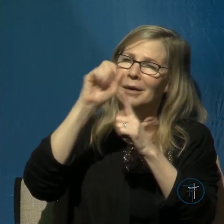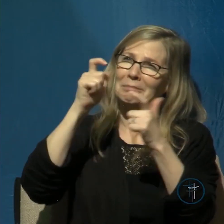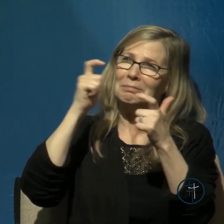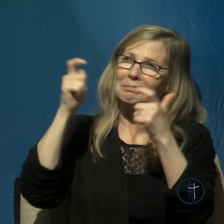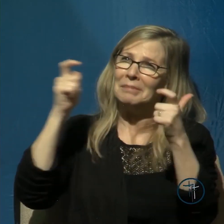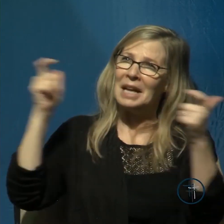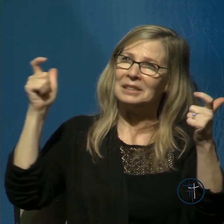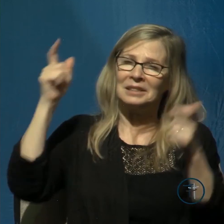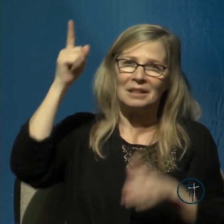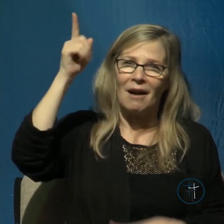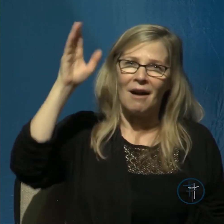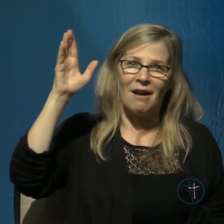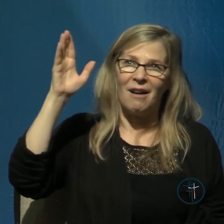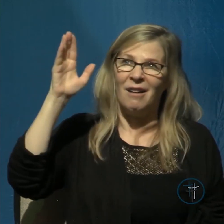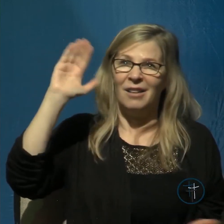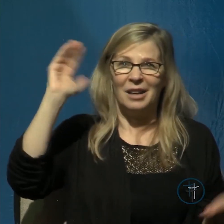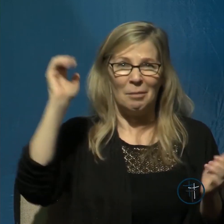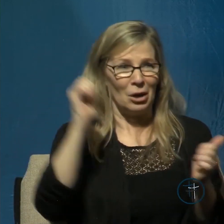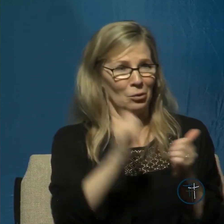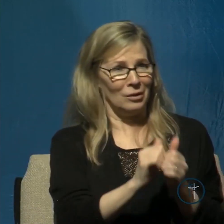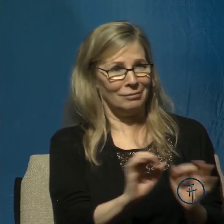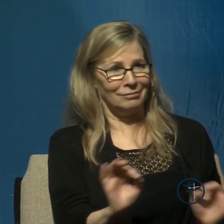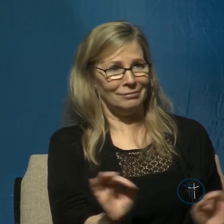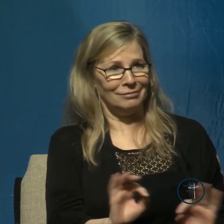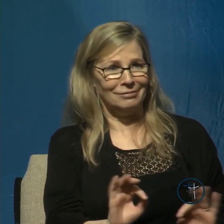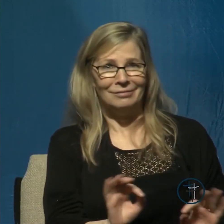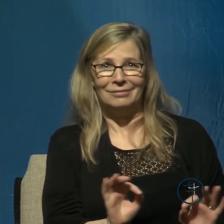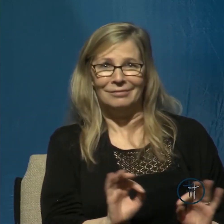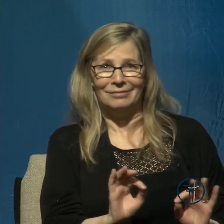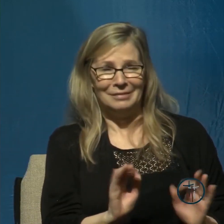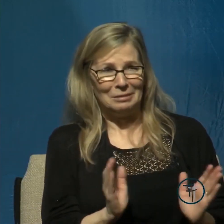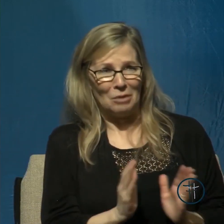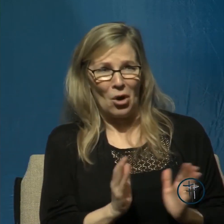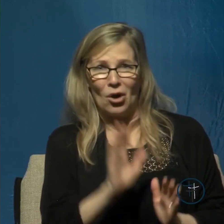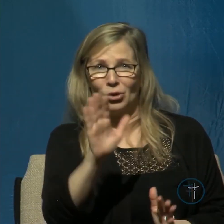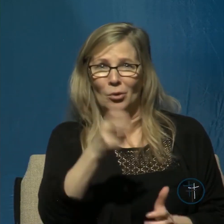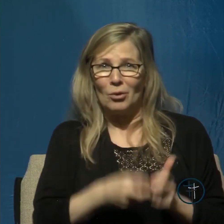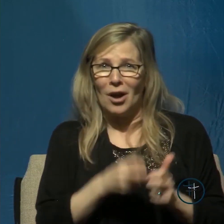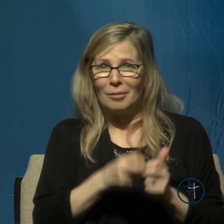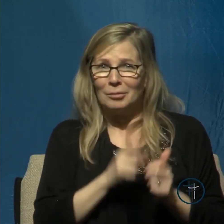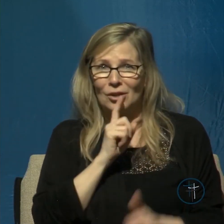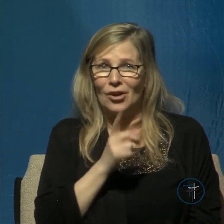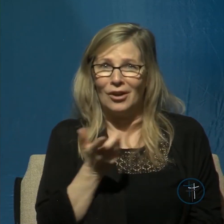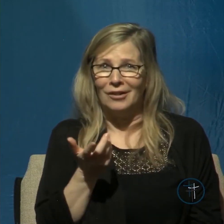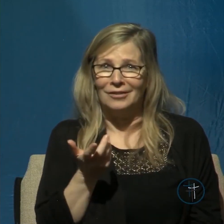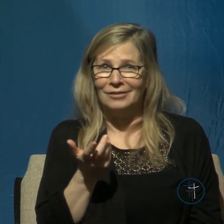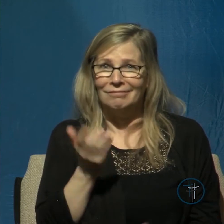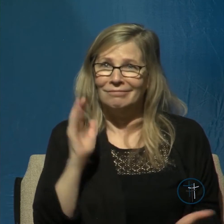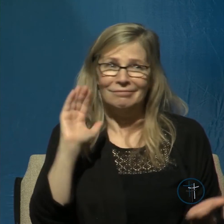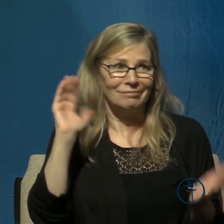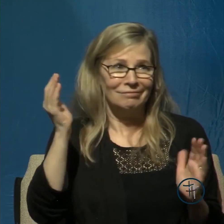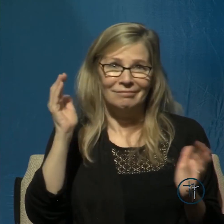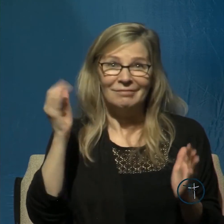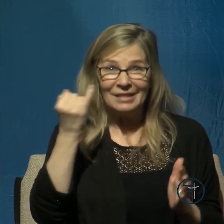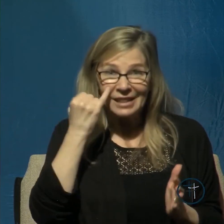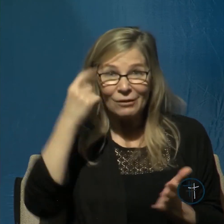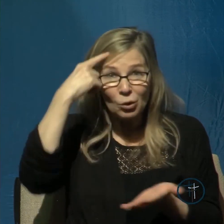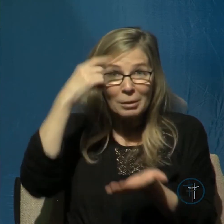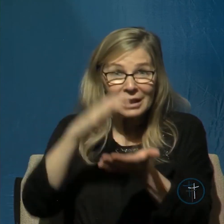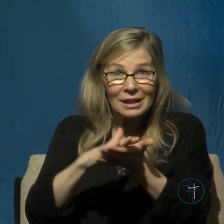how really small your problems are if you're a believer in Jesus Christ one who